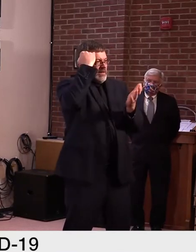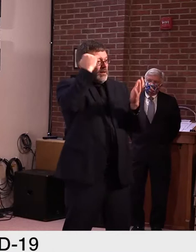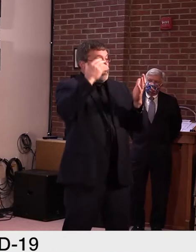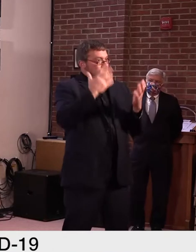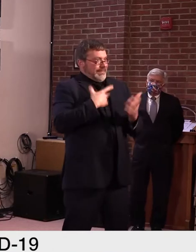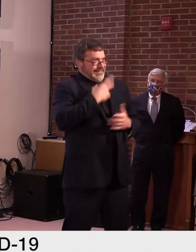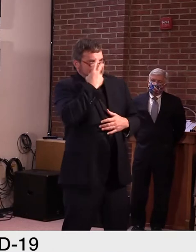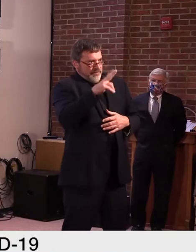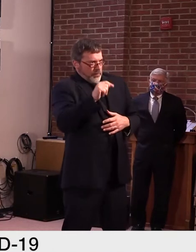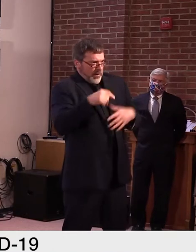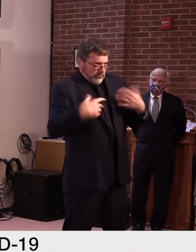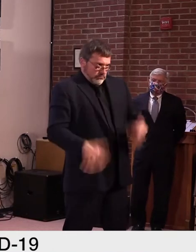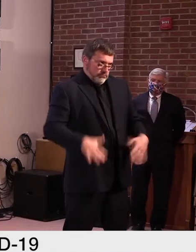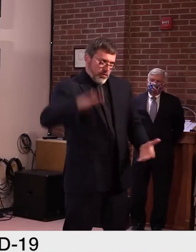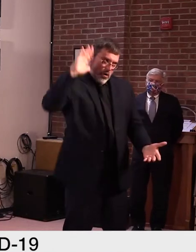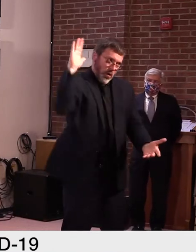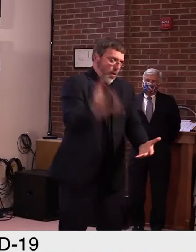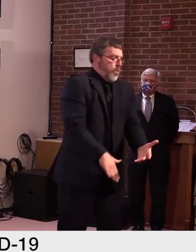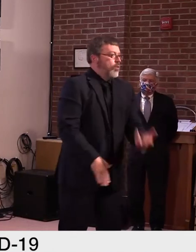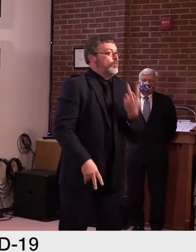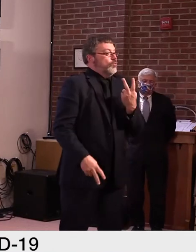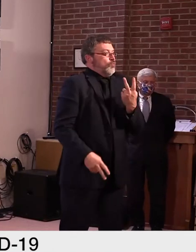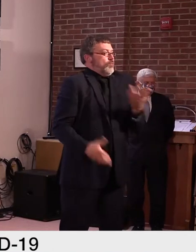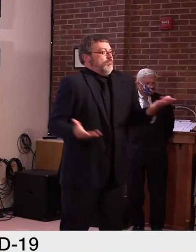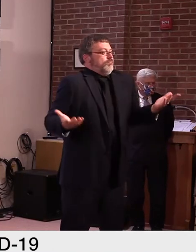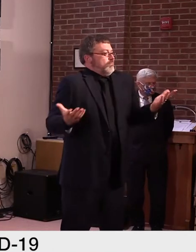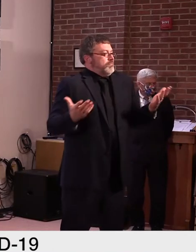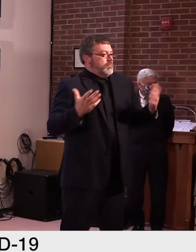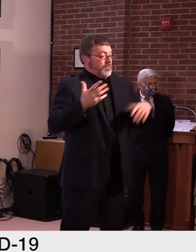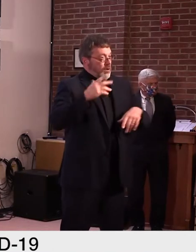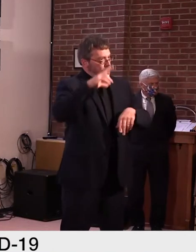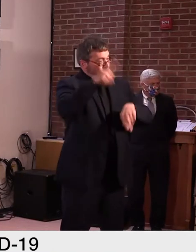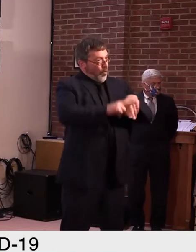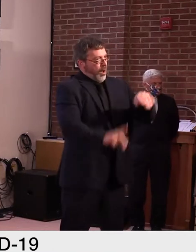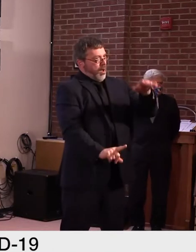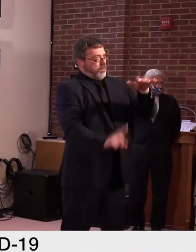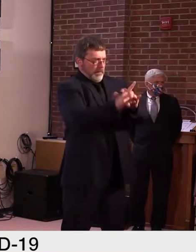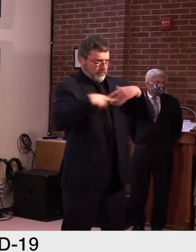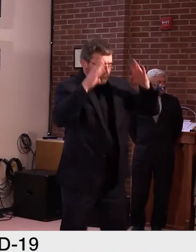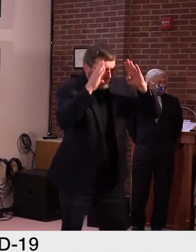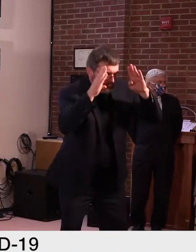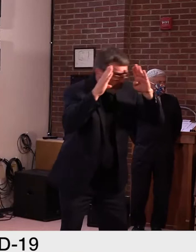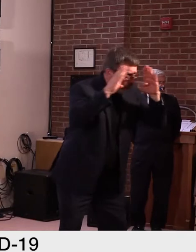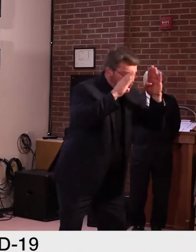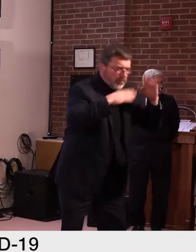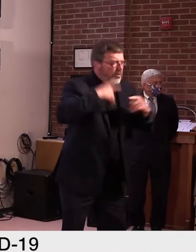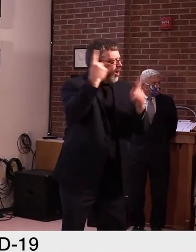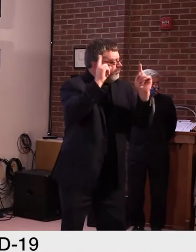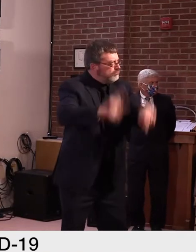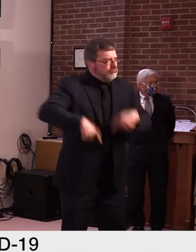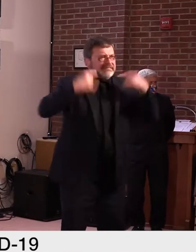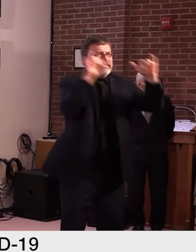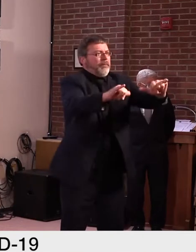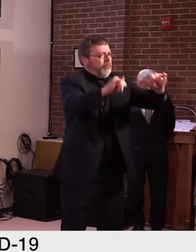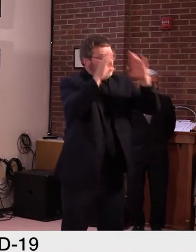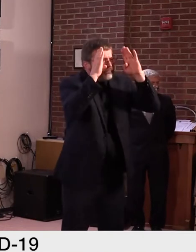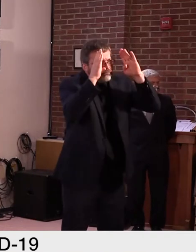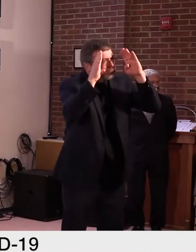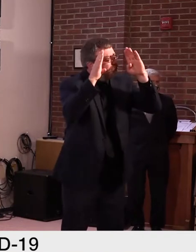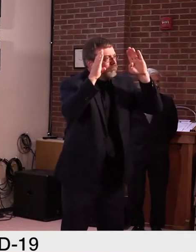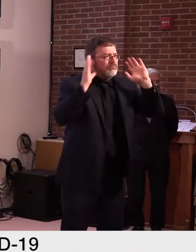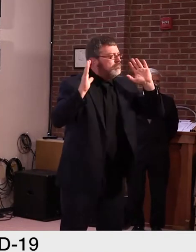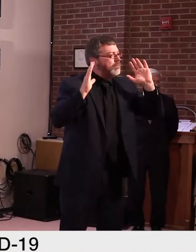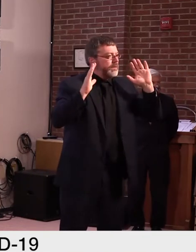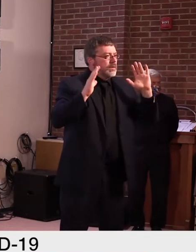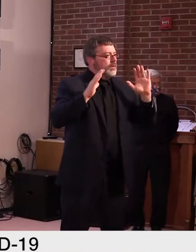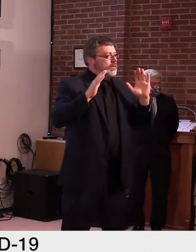results as of now, but something that we're going to continue to look very closely at both in Vermont and across the region to assess how K